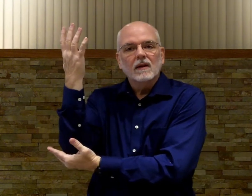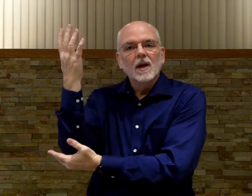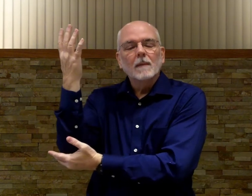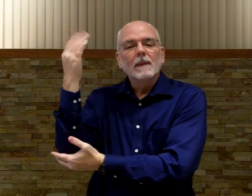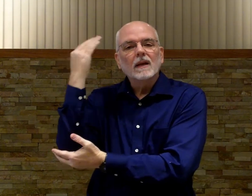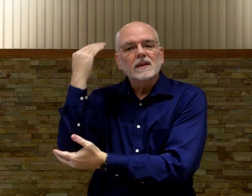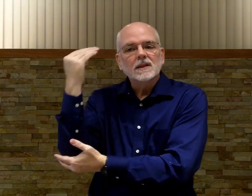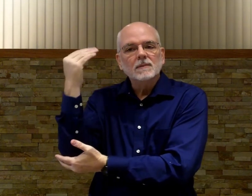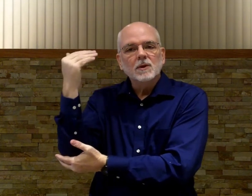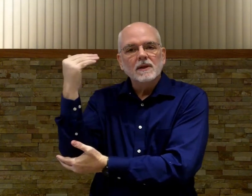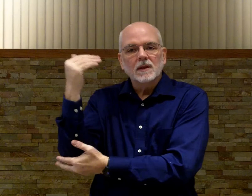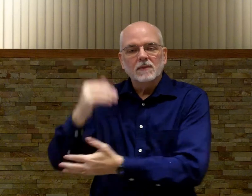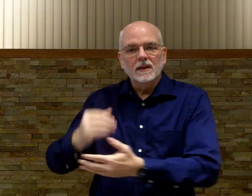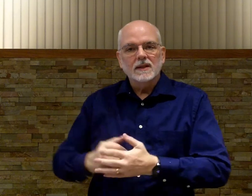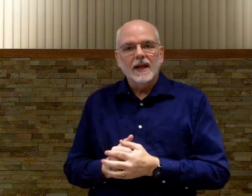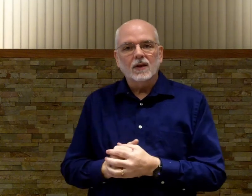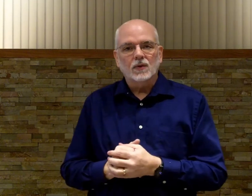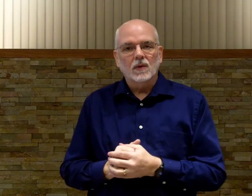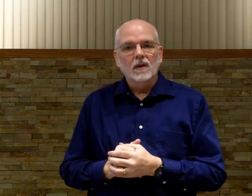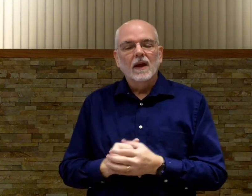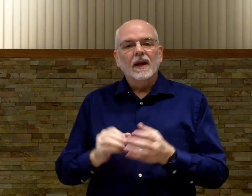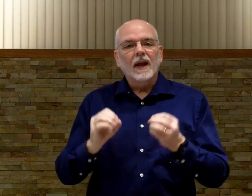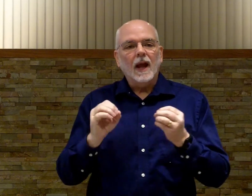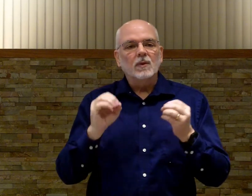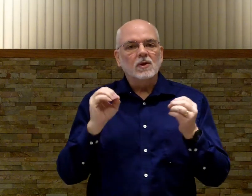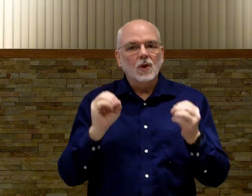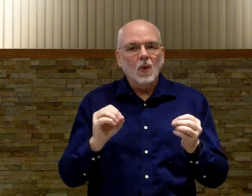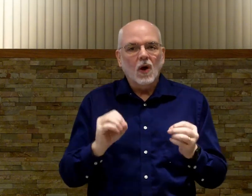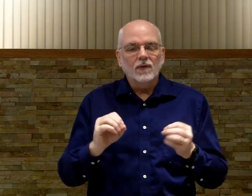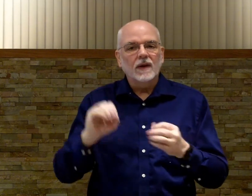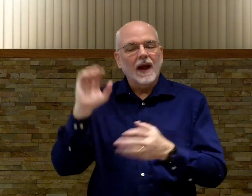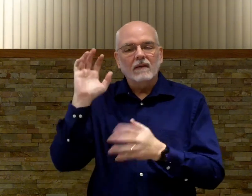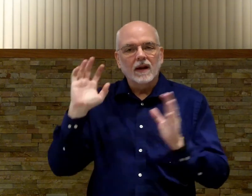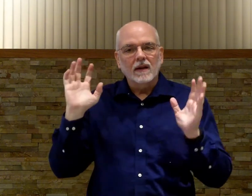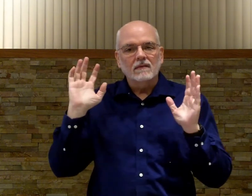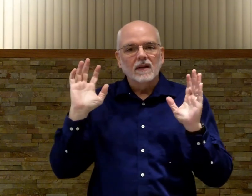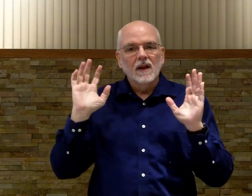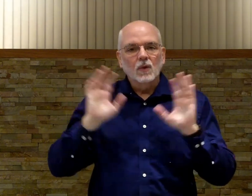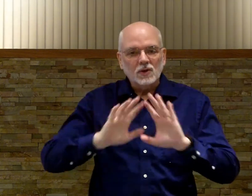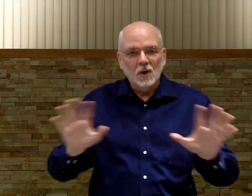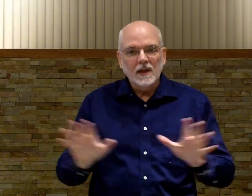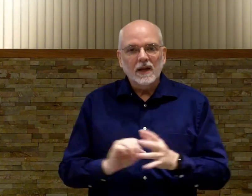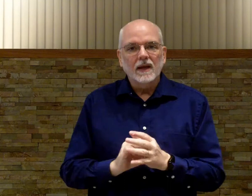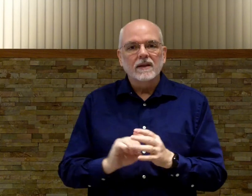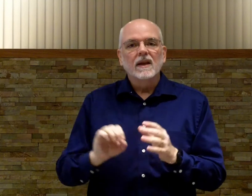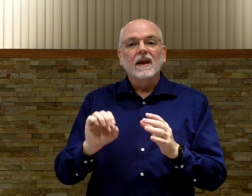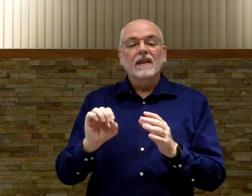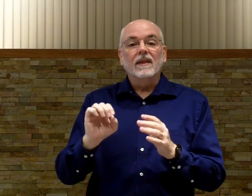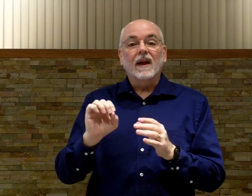because it seems to be something that's natural. It happens so often with so many kids that